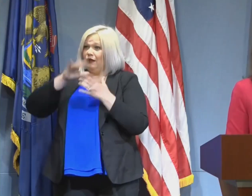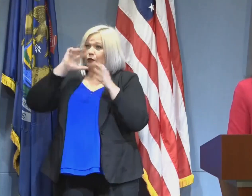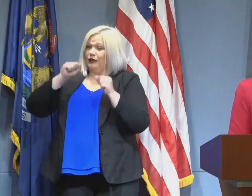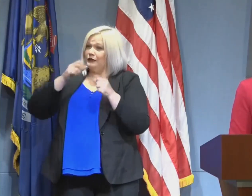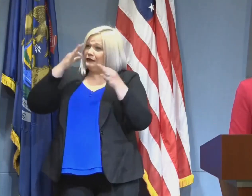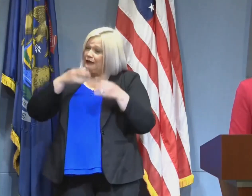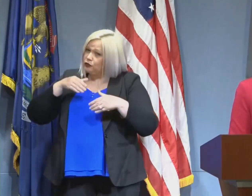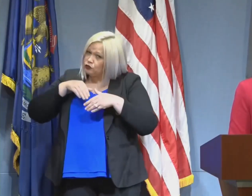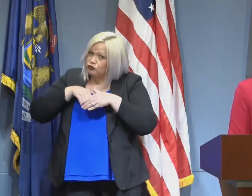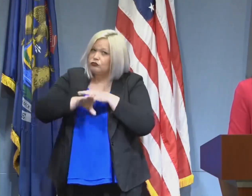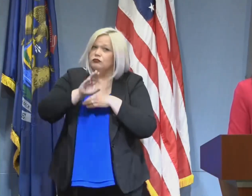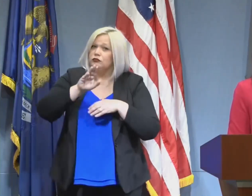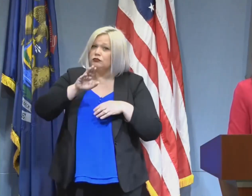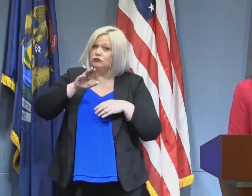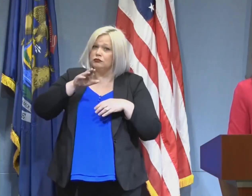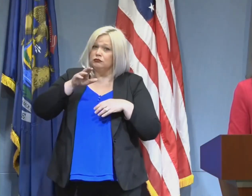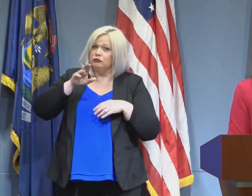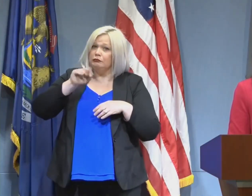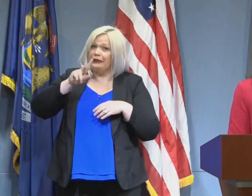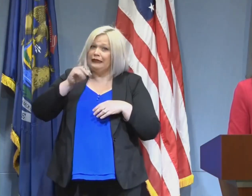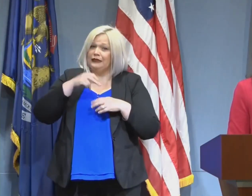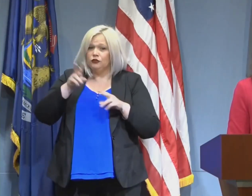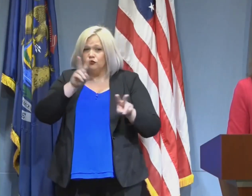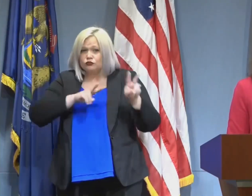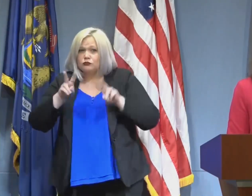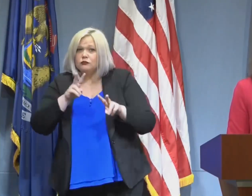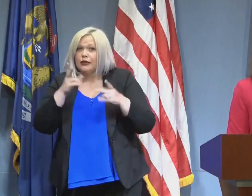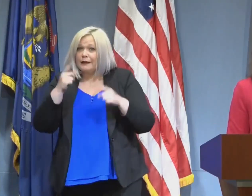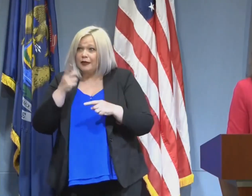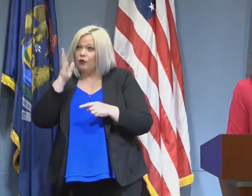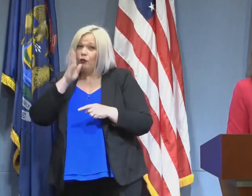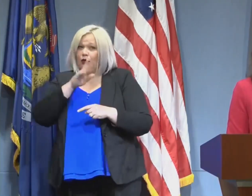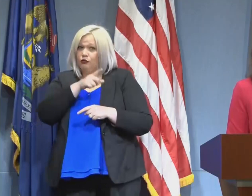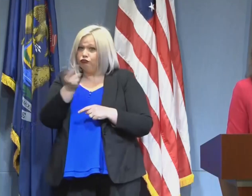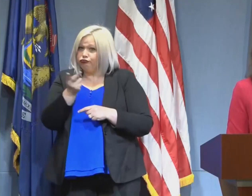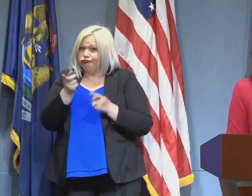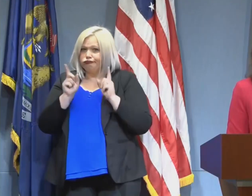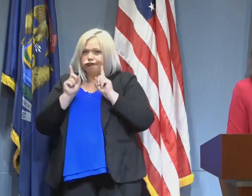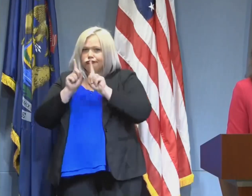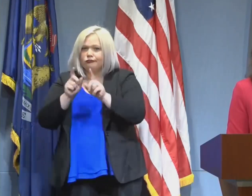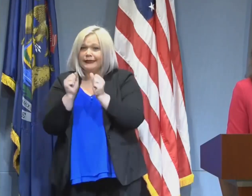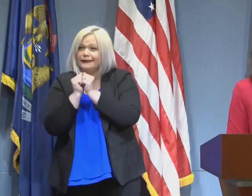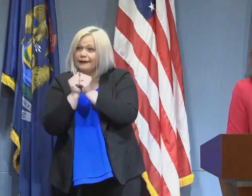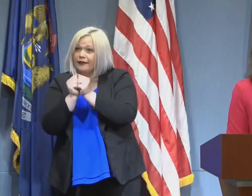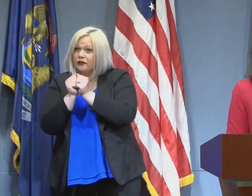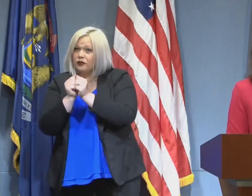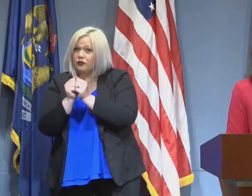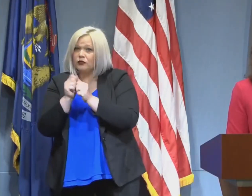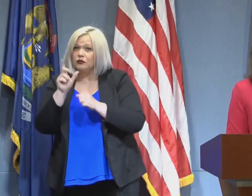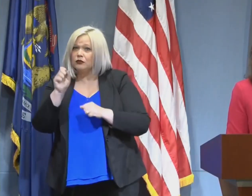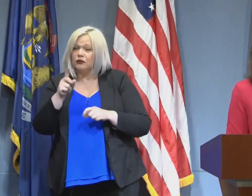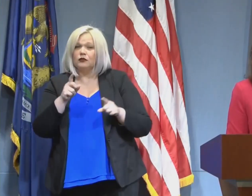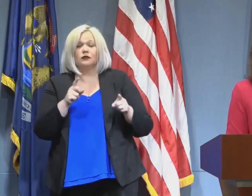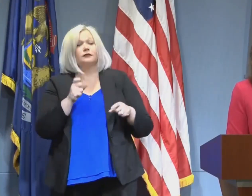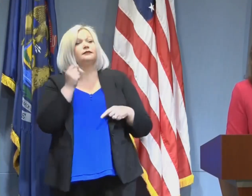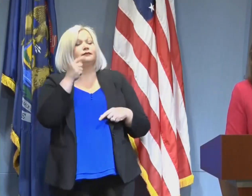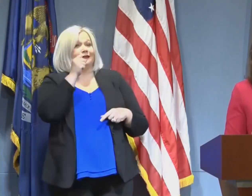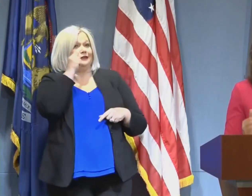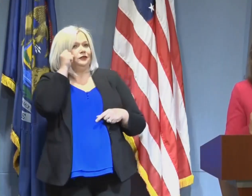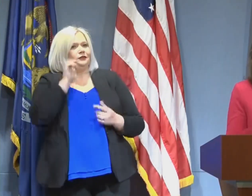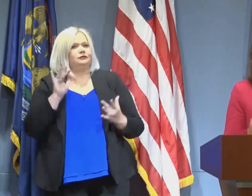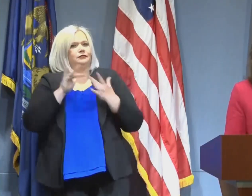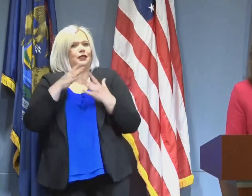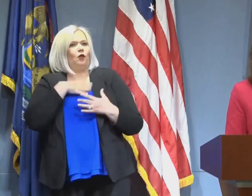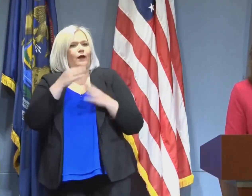tour the scene in Midland? Yes, so we had reached out to the White House yesterday morning. We had